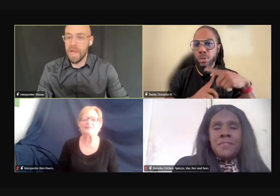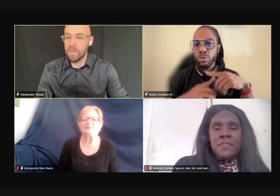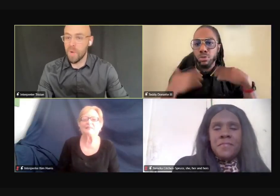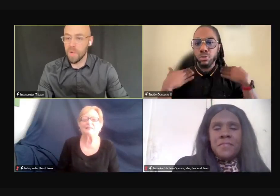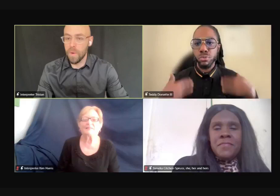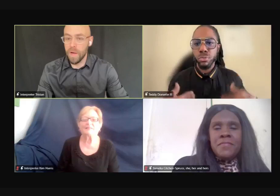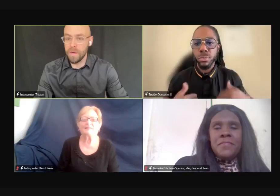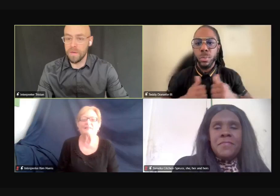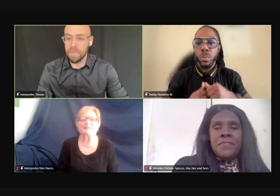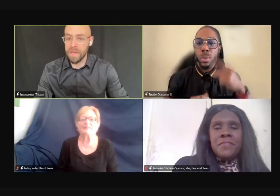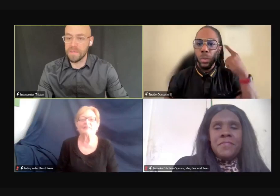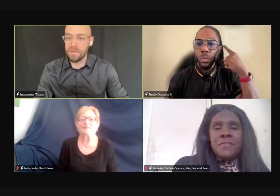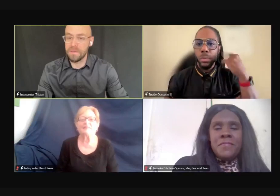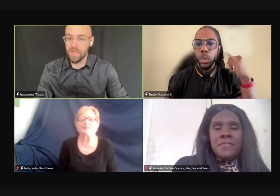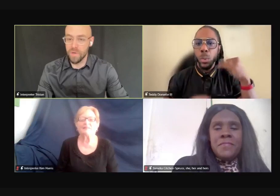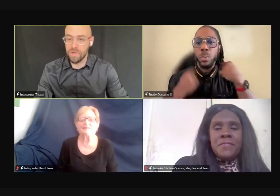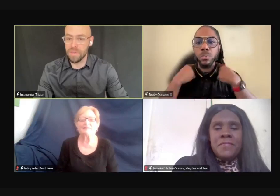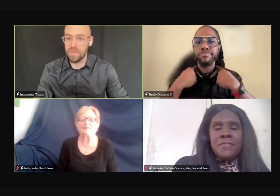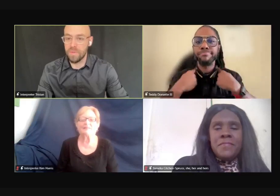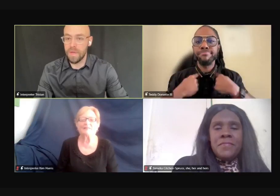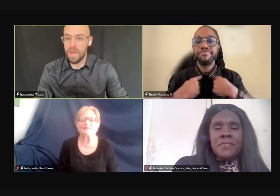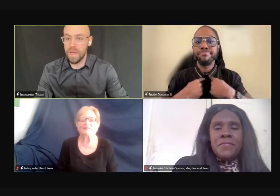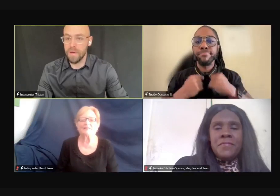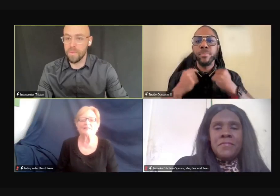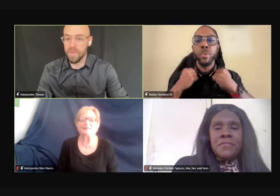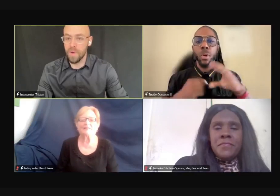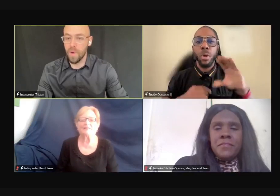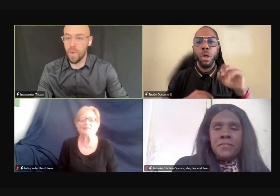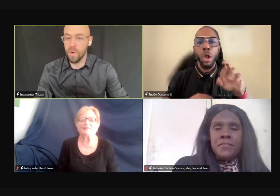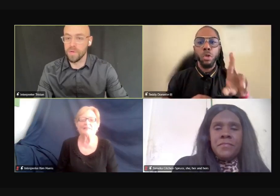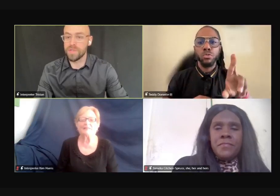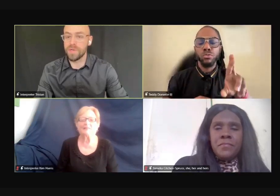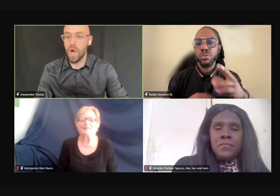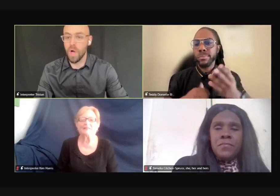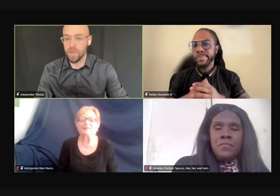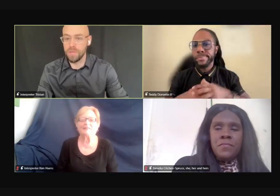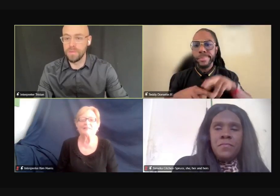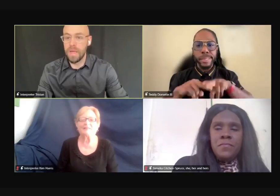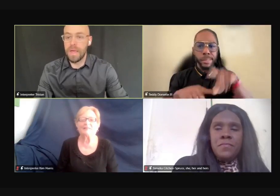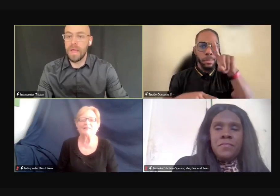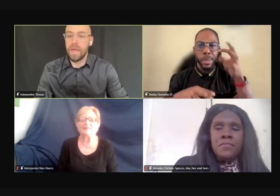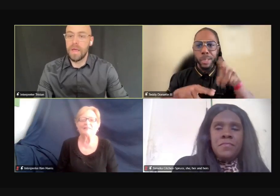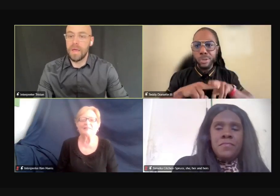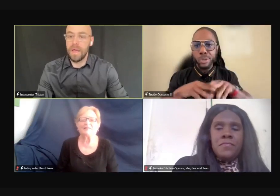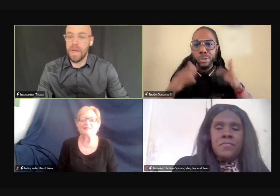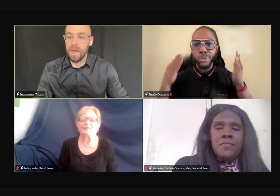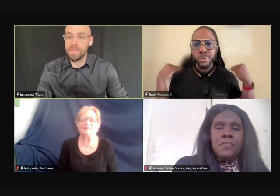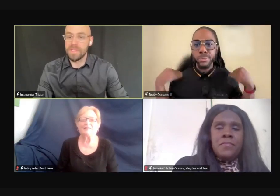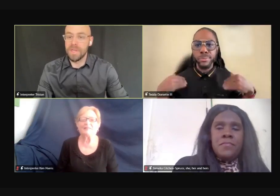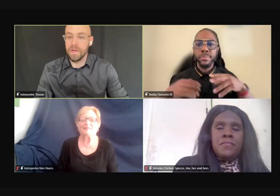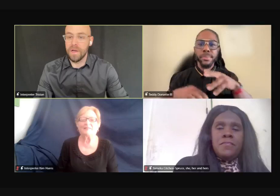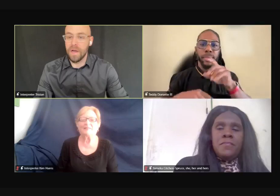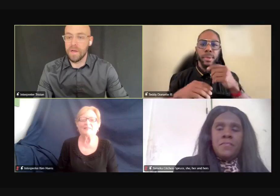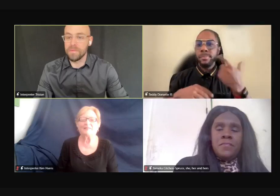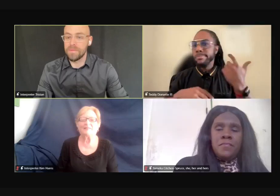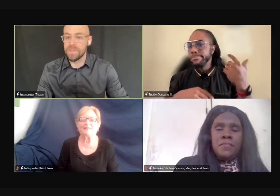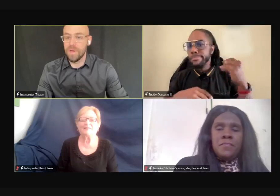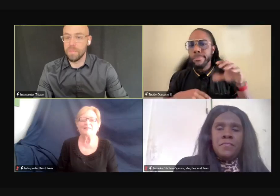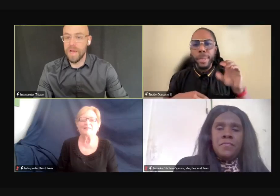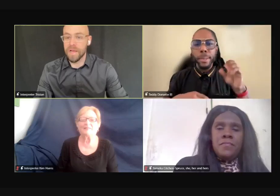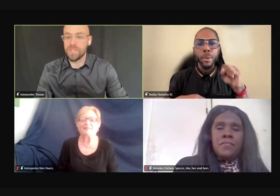I have a black polo on, a black shirt, and with an orange collar. And I'm sitting